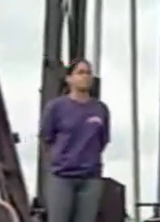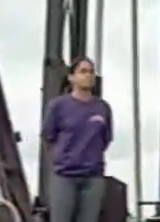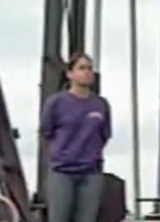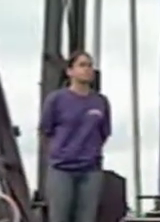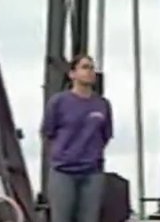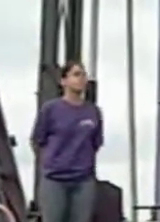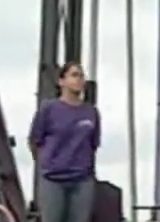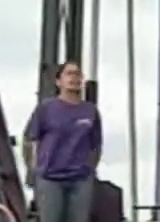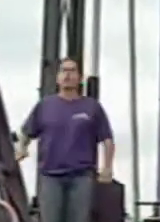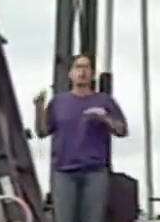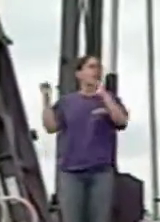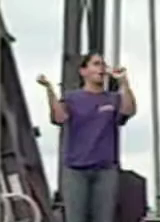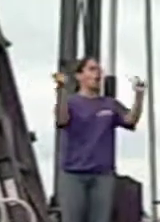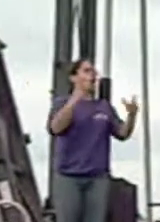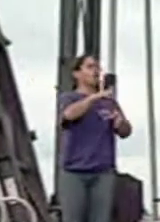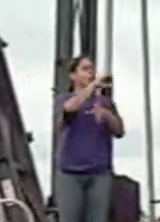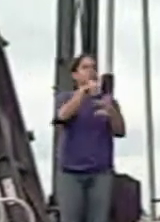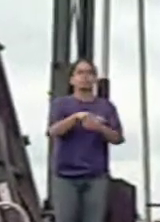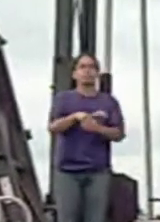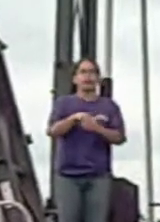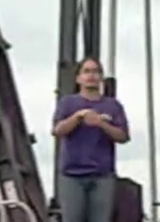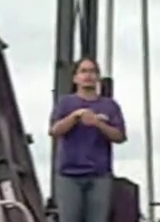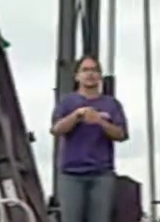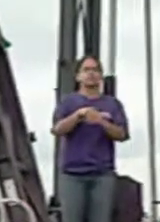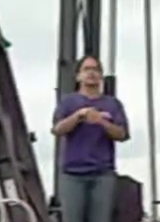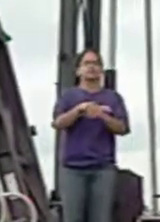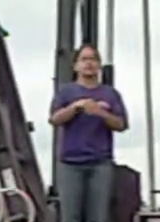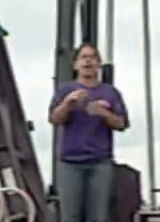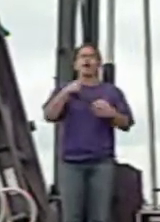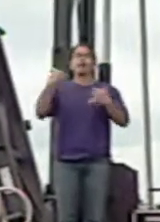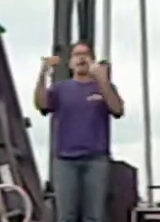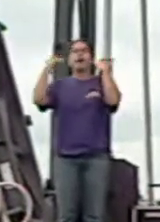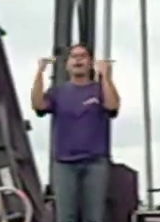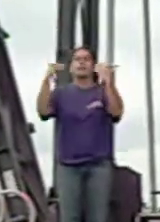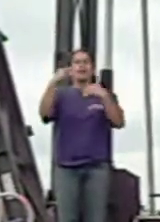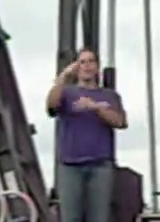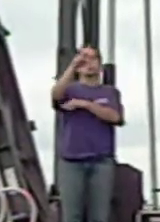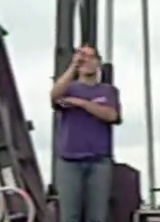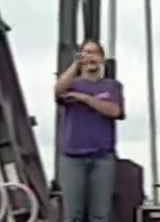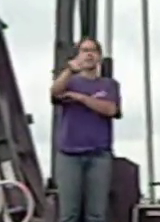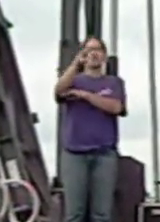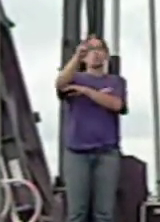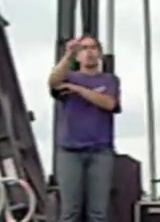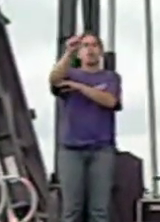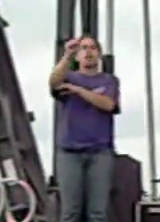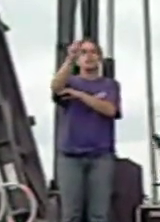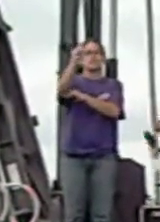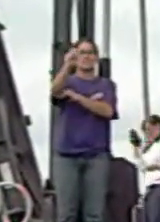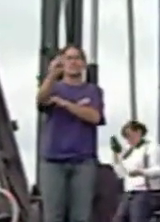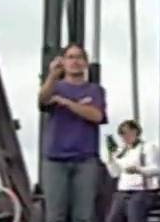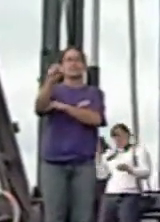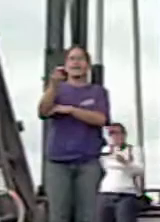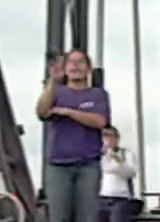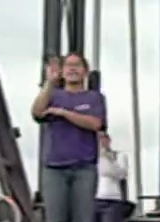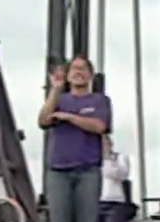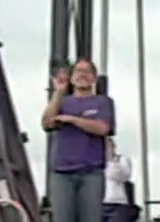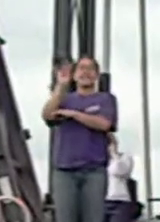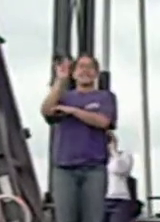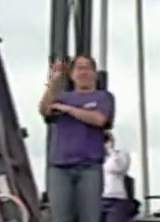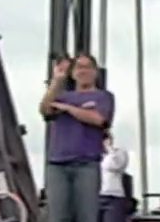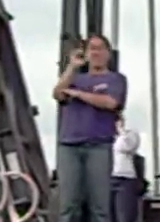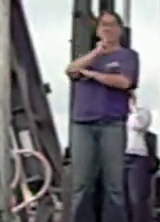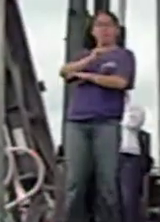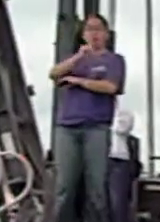And everybody has participated. I want to thank Penny Watson. Penny is a 78-year-old woman